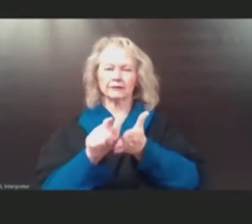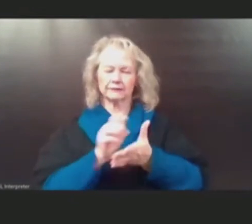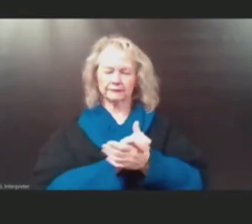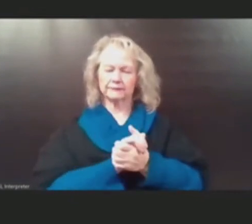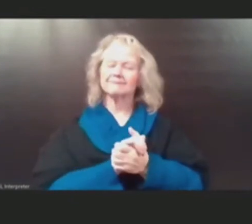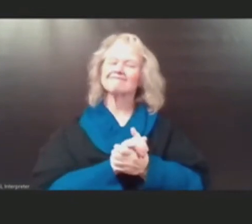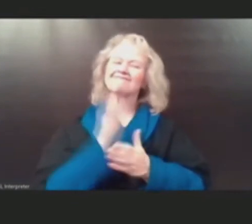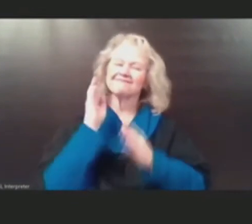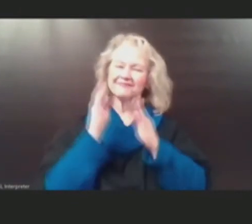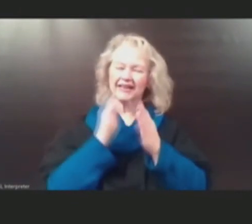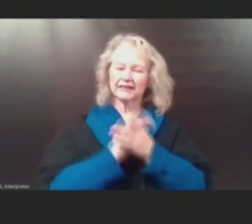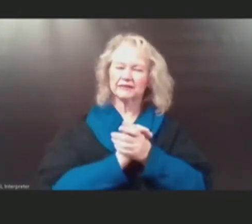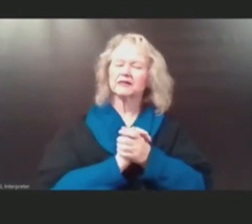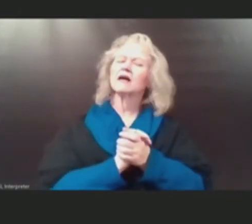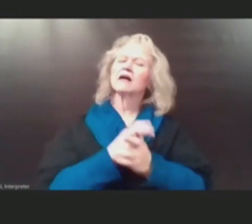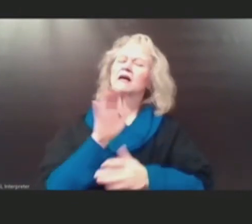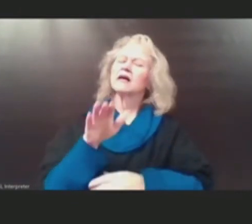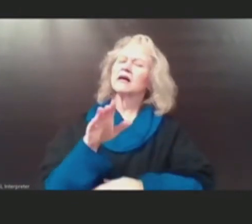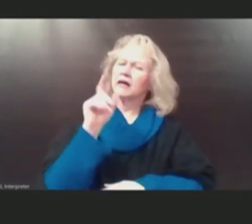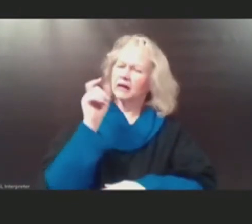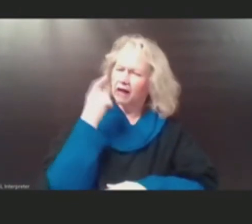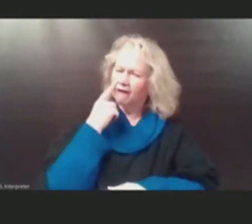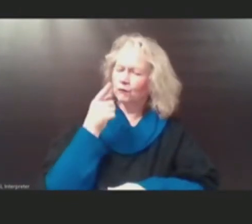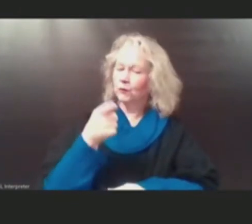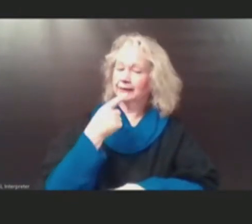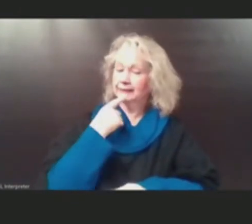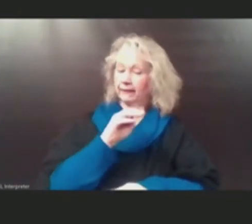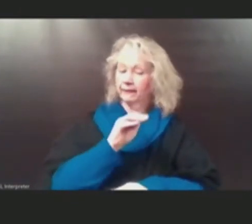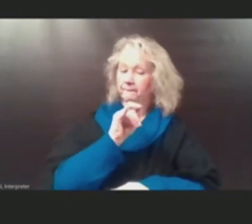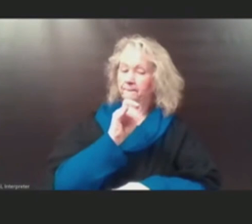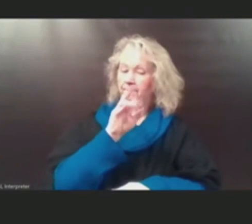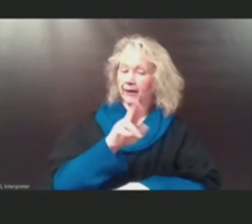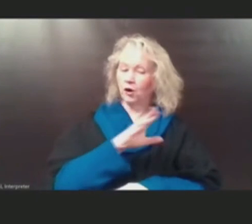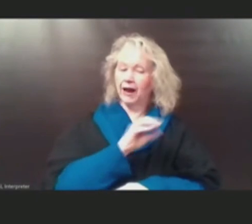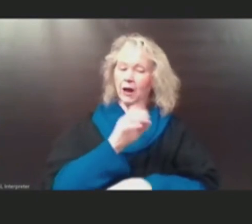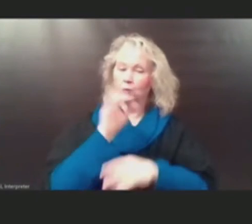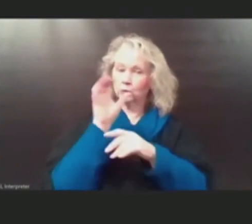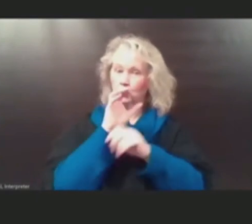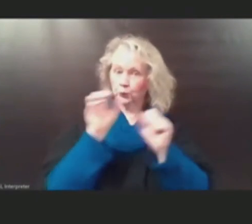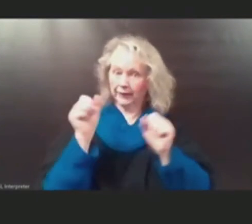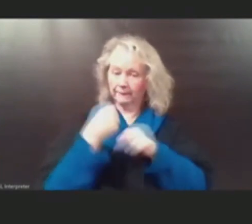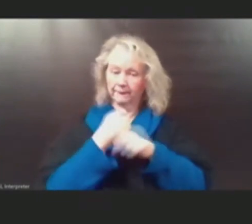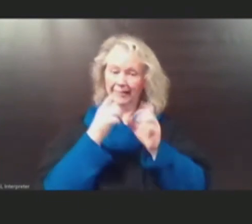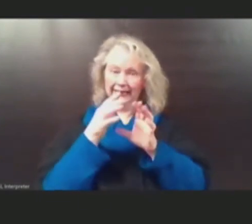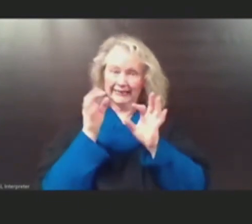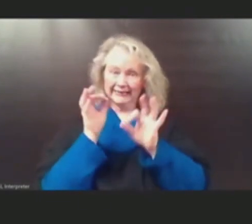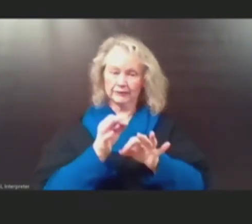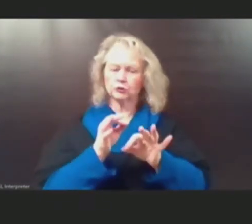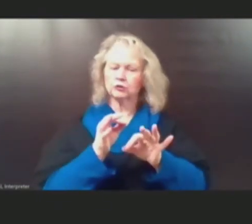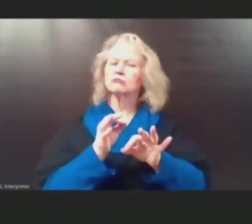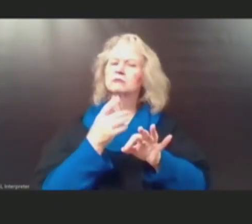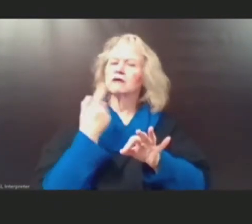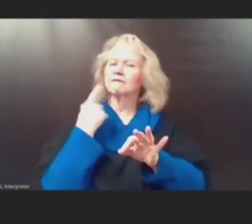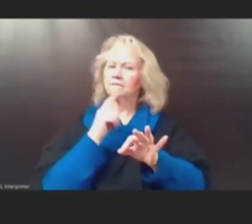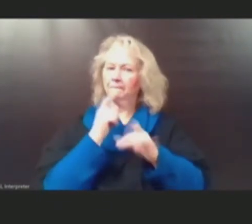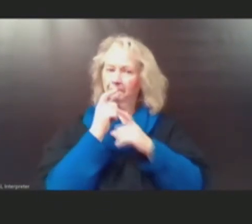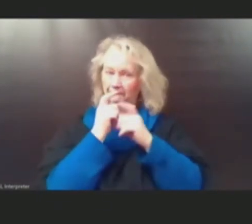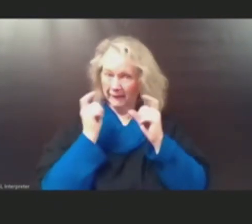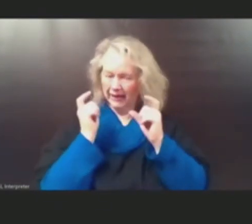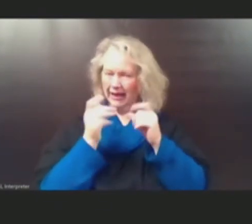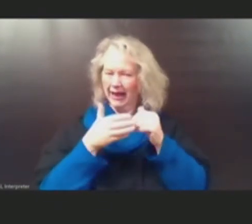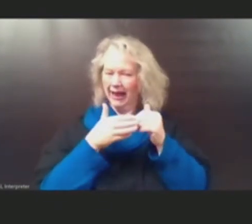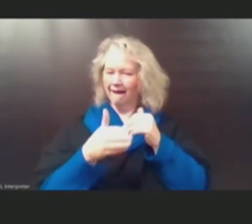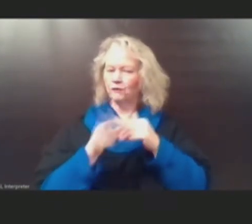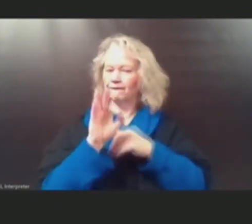Hi, everyone. Governor, you mentioned mayors and superintendents will be making the call on school masking after February 28.